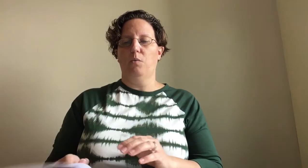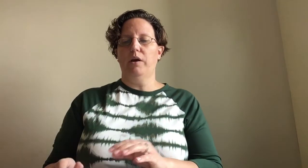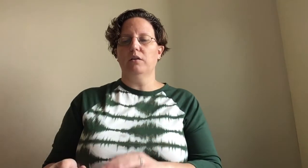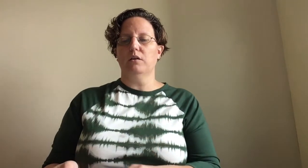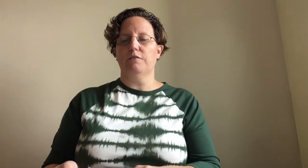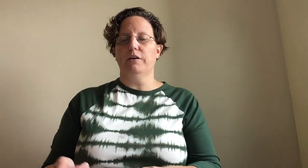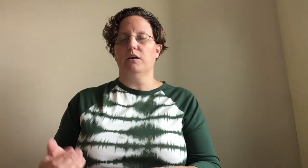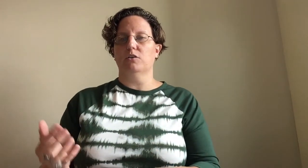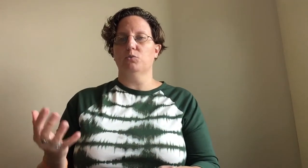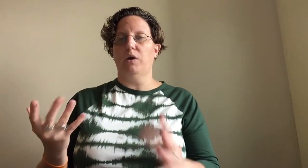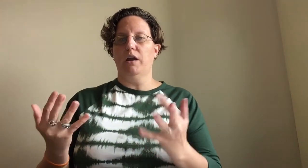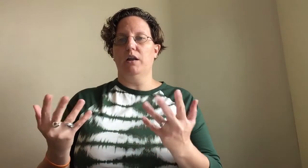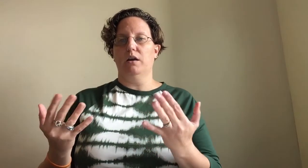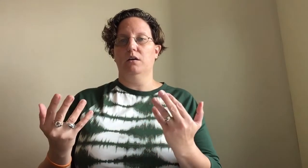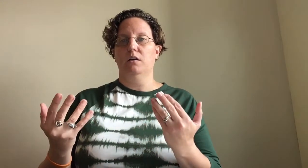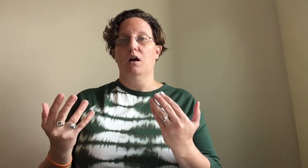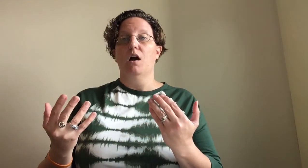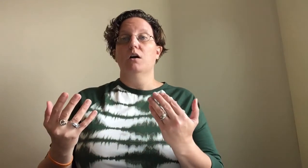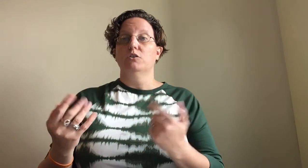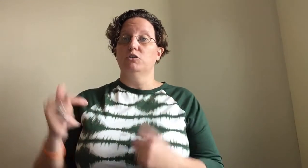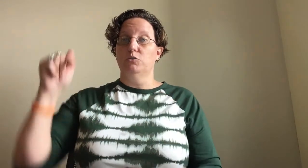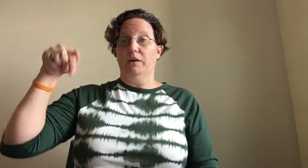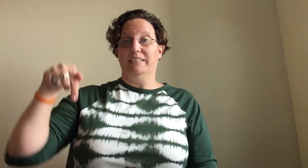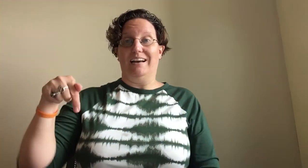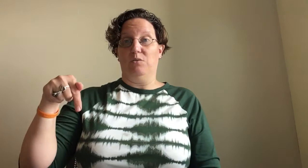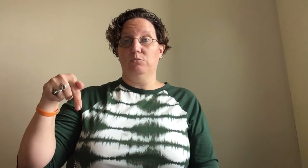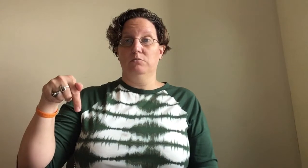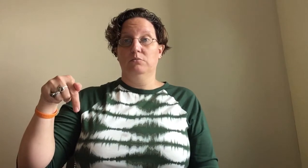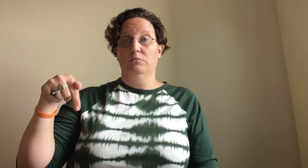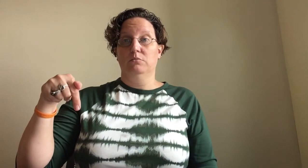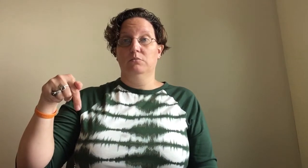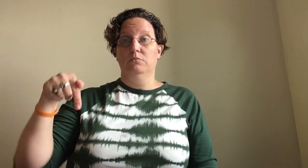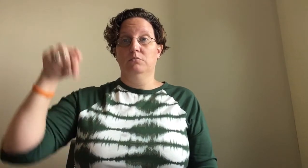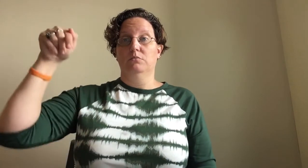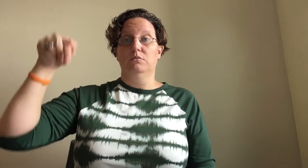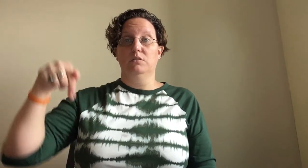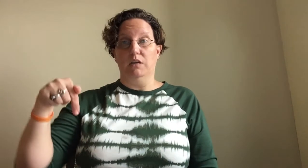wiggle our fingers. Waiting. Do you want down? Down.